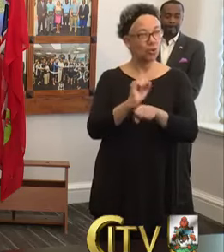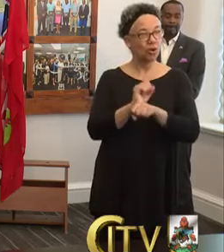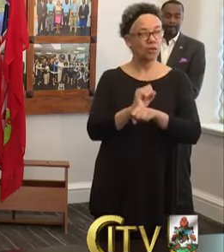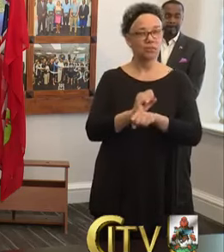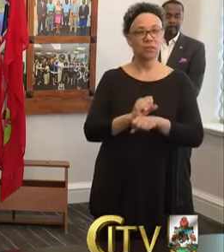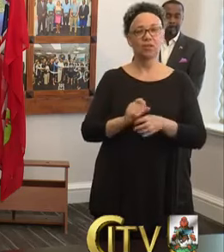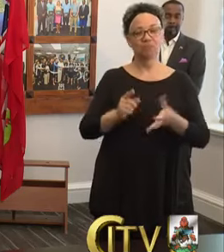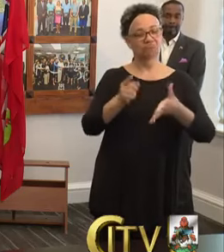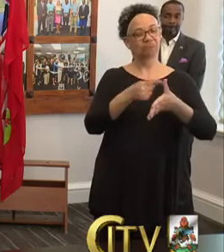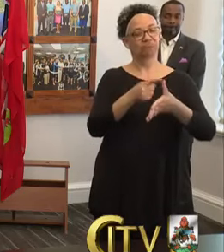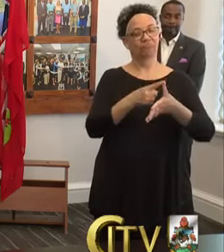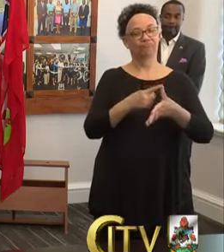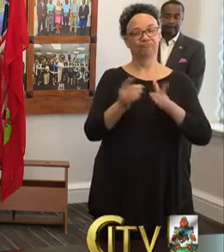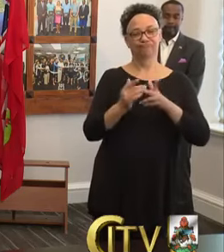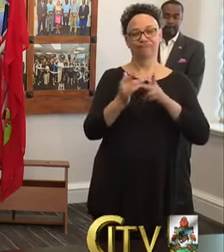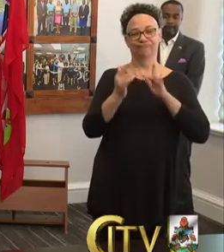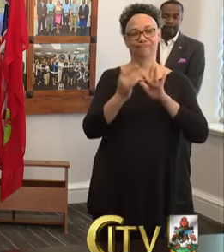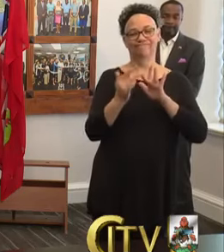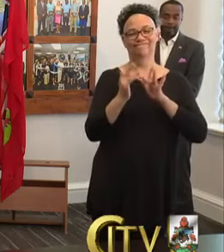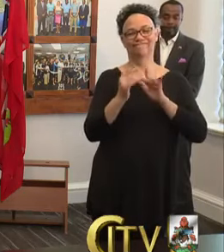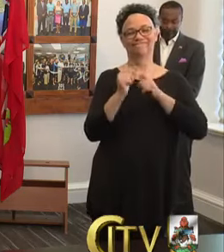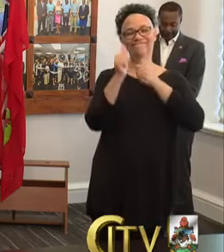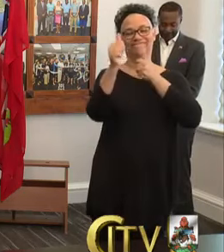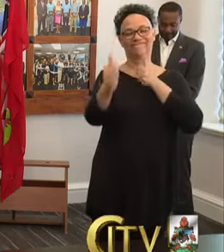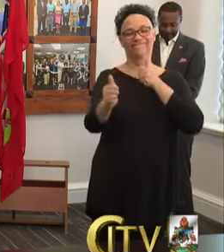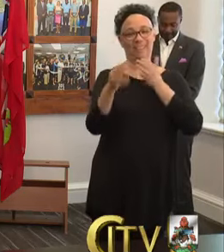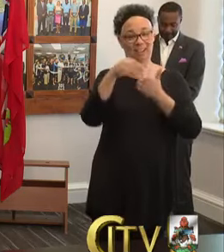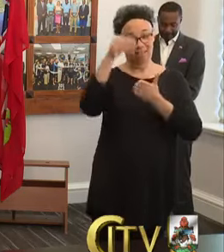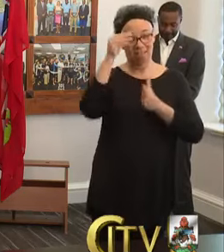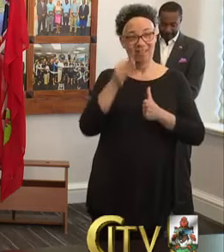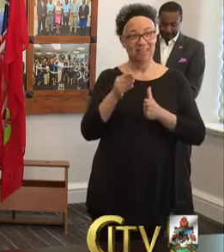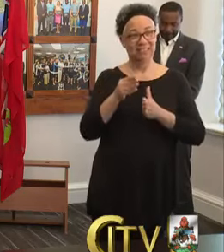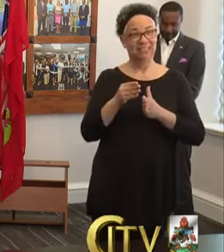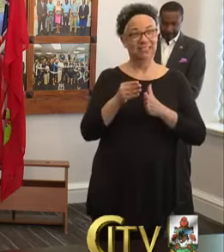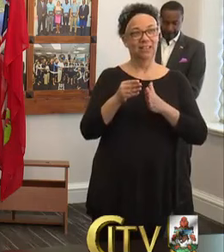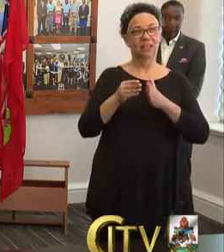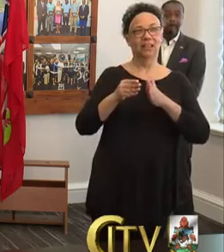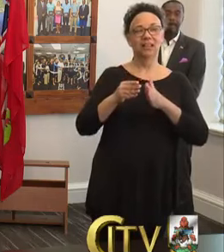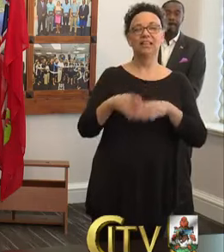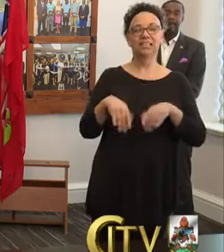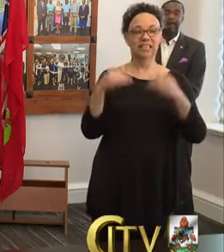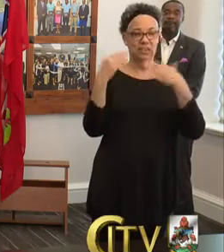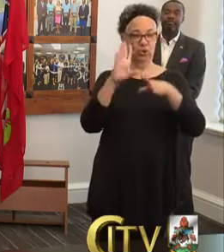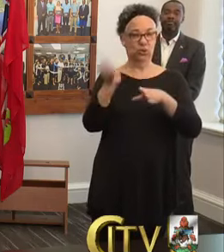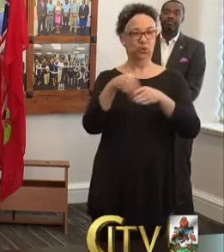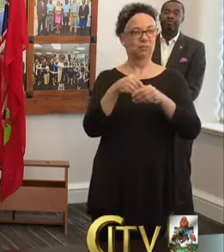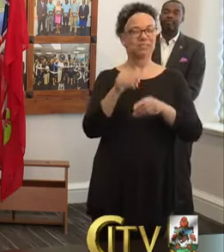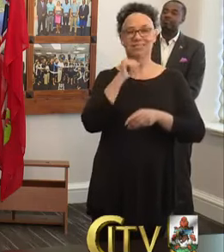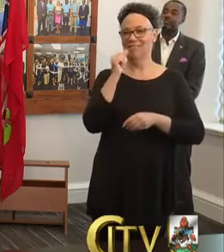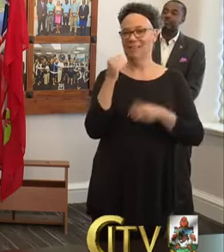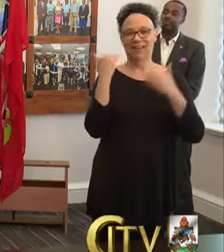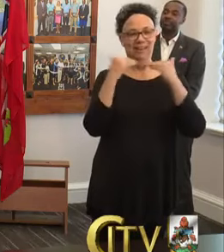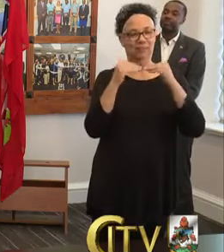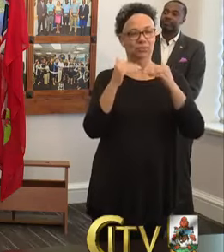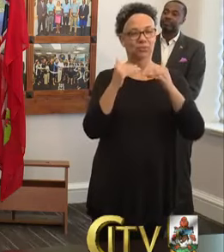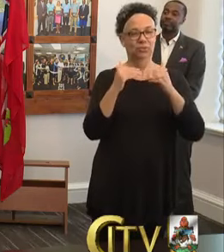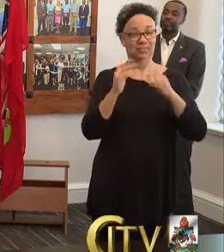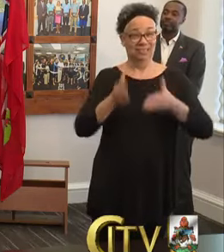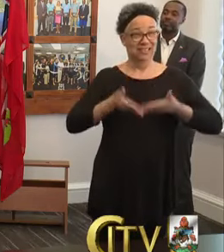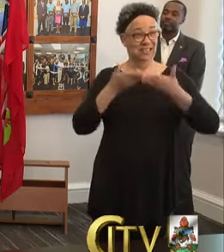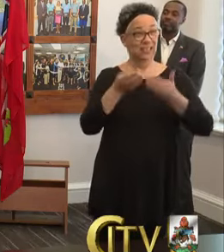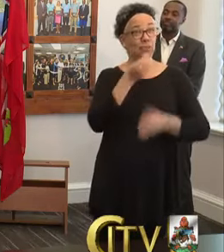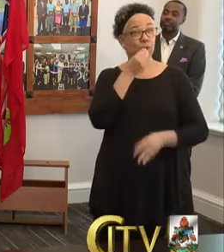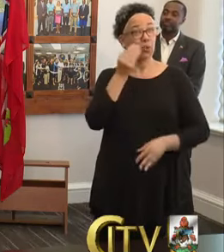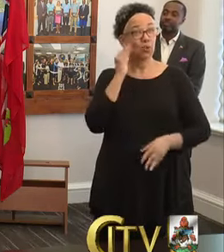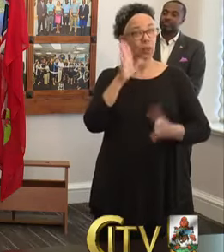start with remote learning. Our remote learning strategy included but was not limited to the following options. Provide home learning